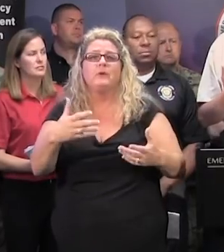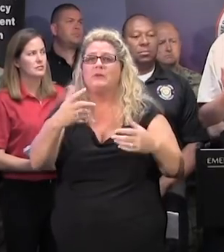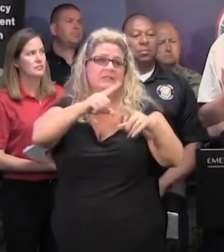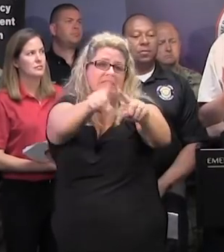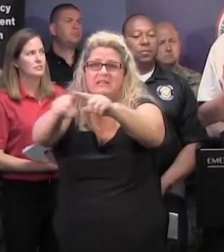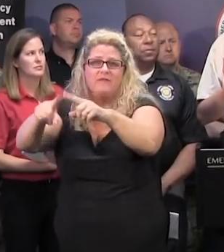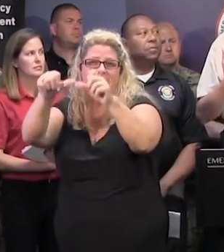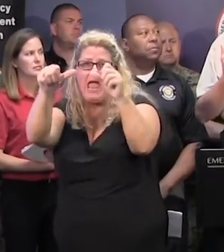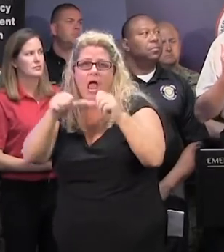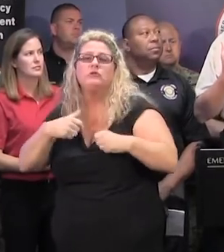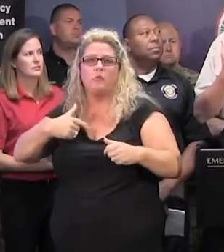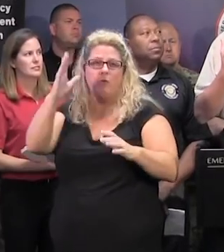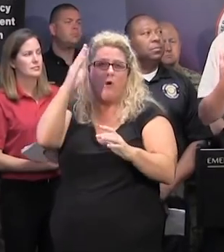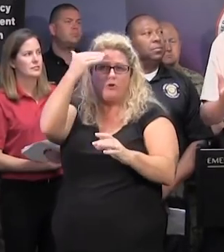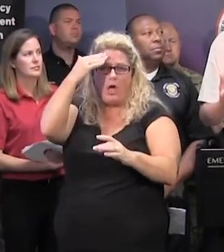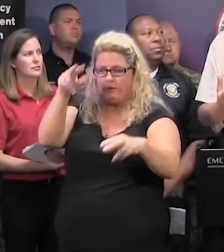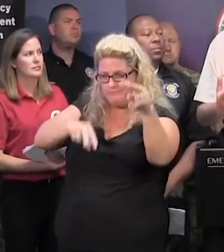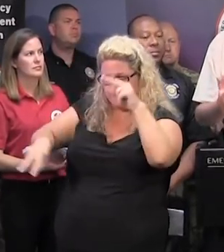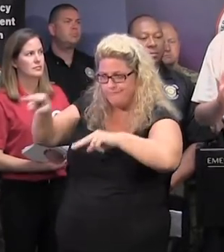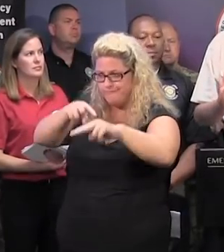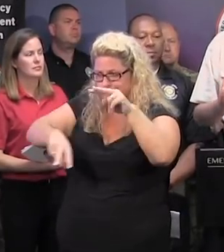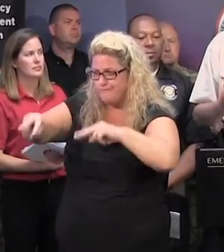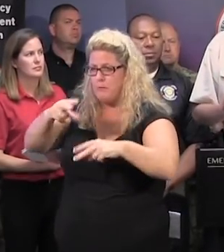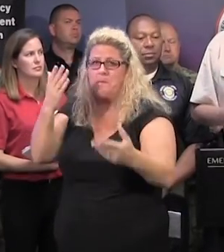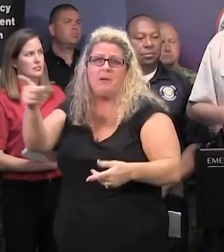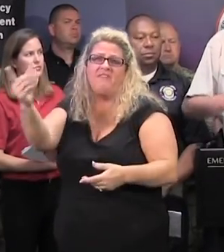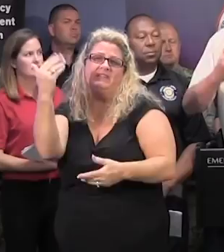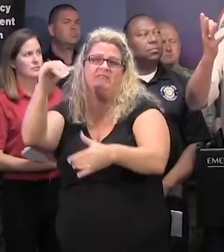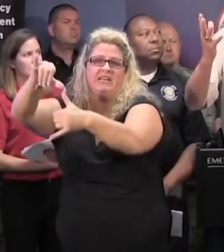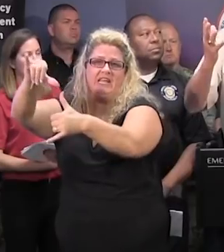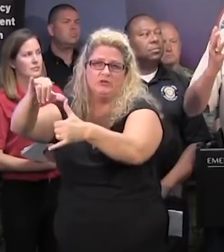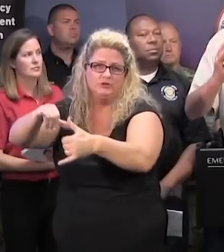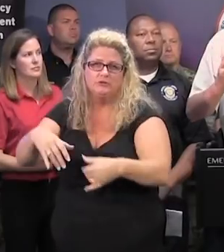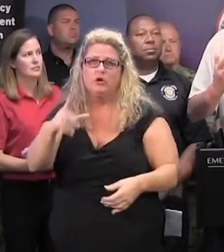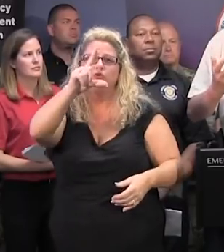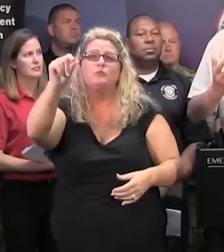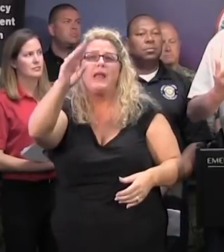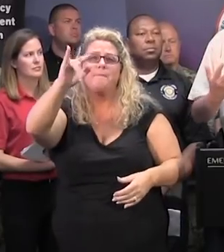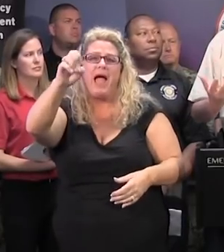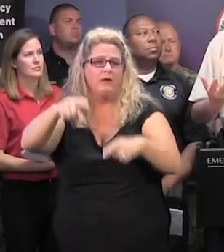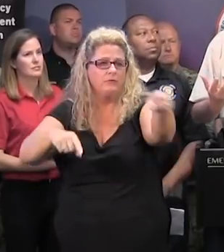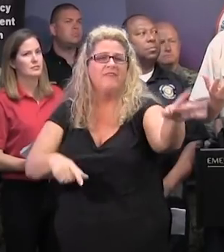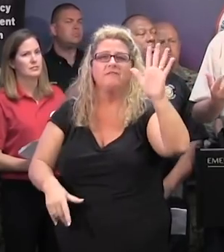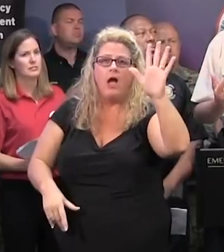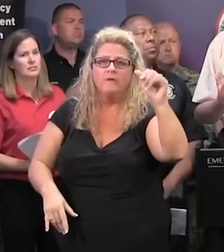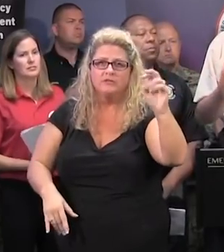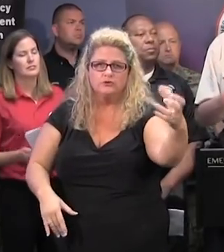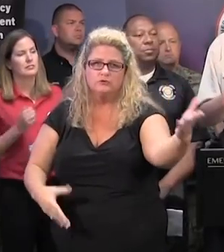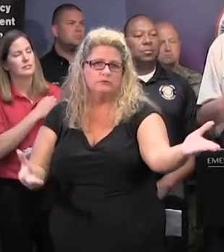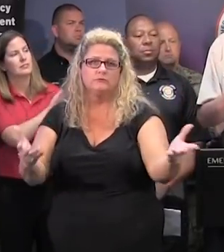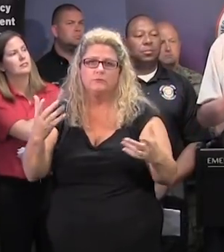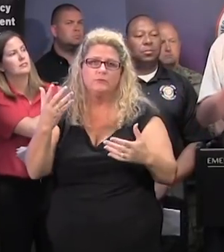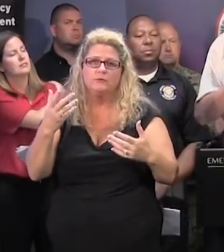one area may have 15 inches of rain and 20 miles down the road, you may have five. So